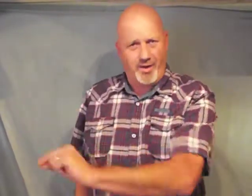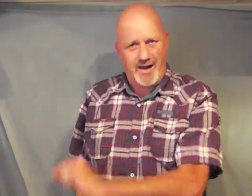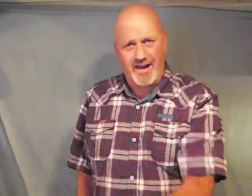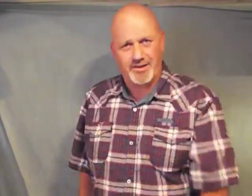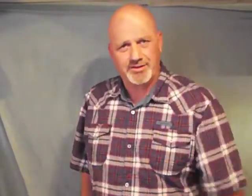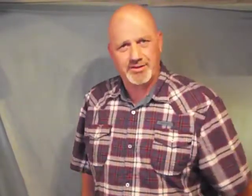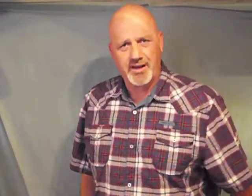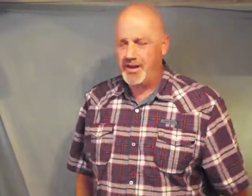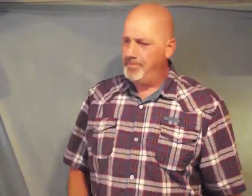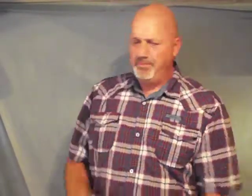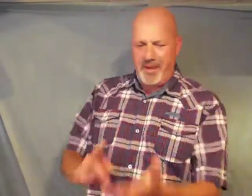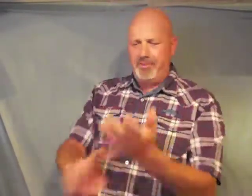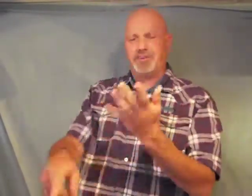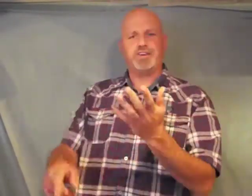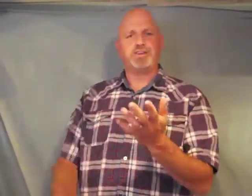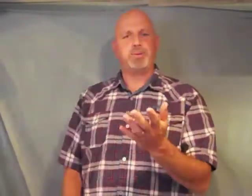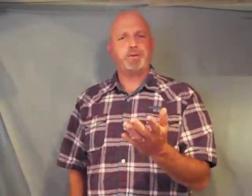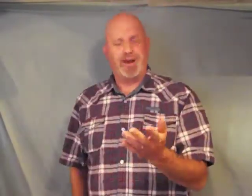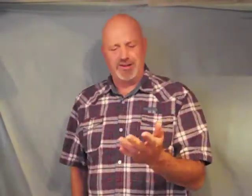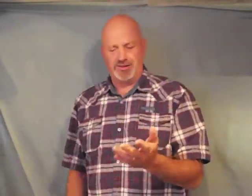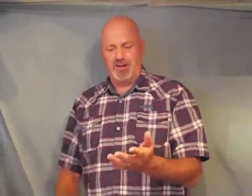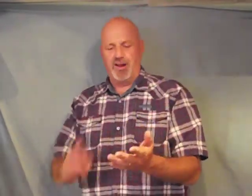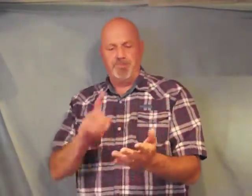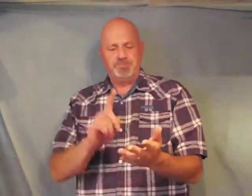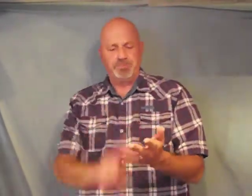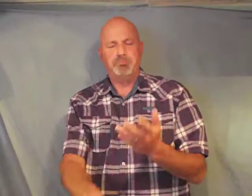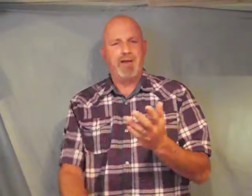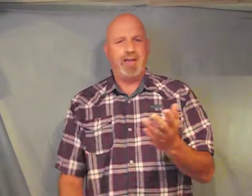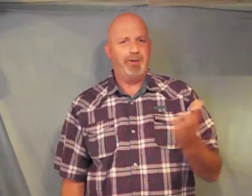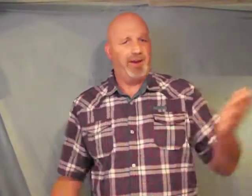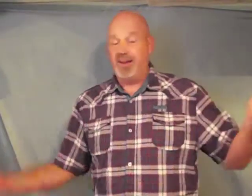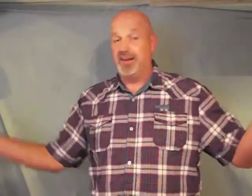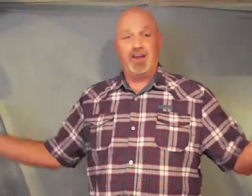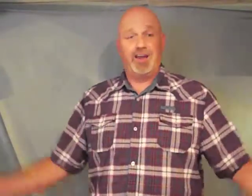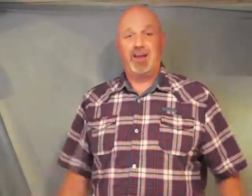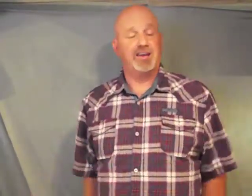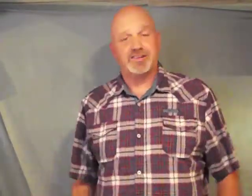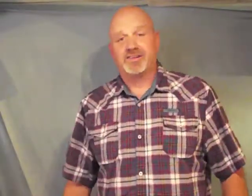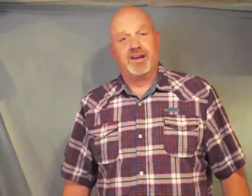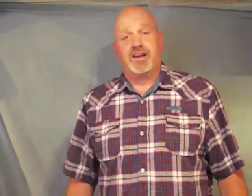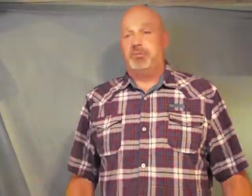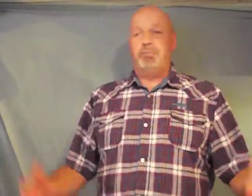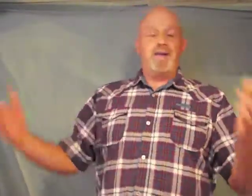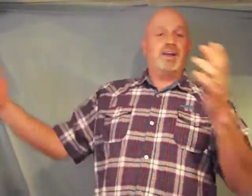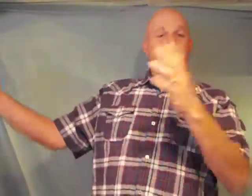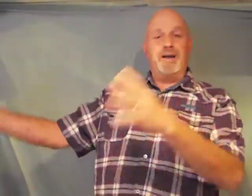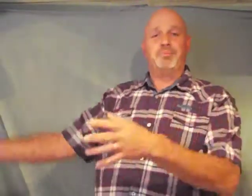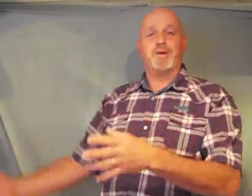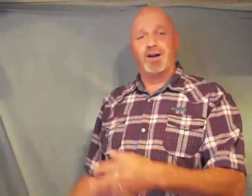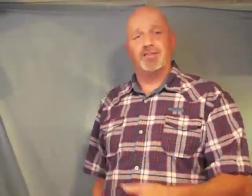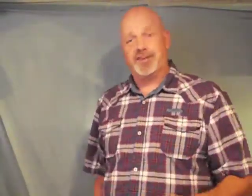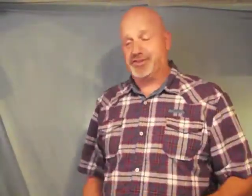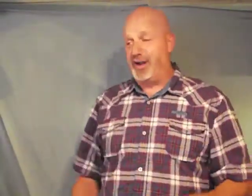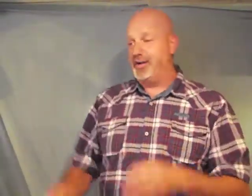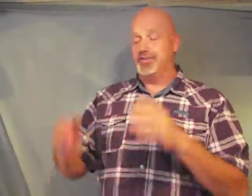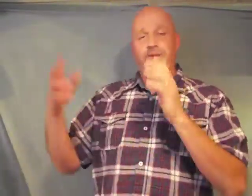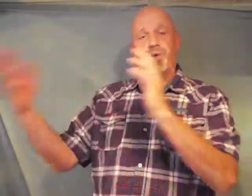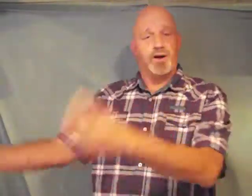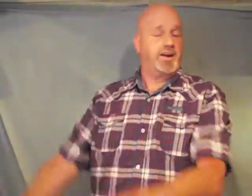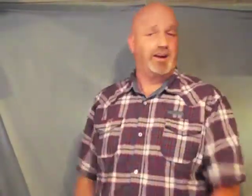else maybe it's interpretation maybe it's being a member of the church and working in